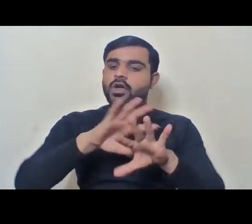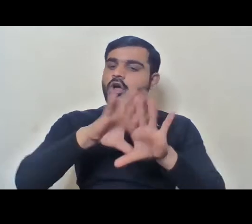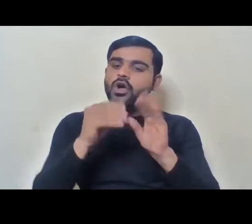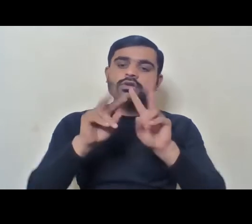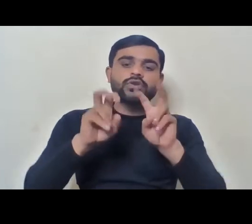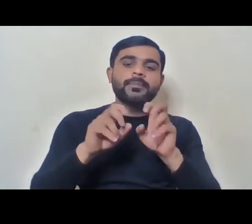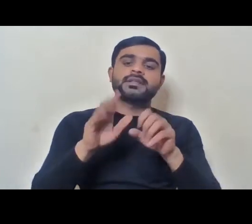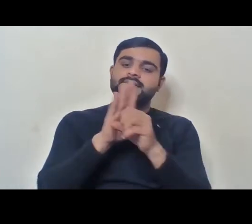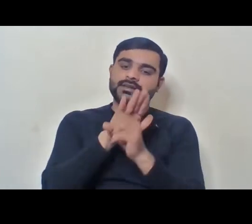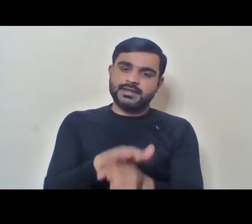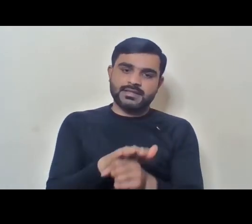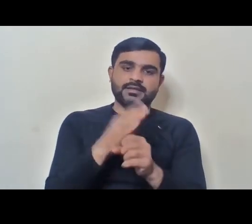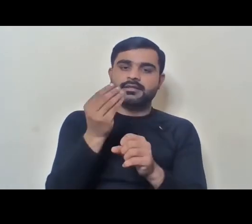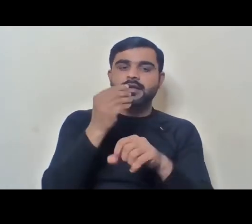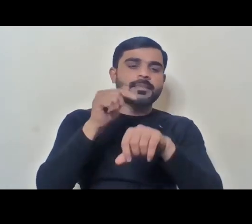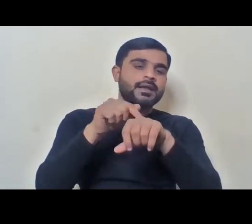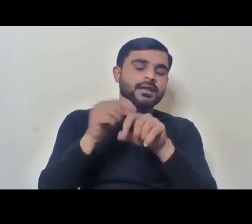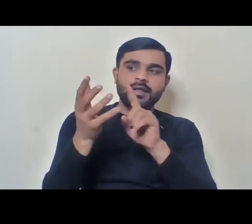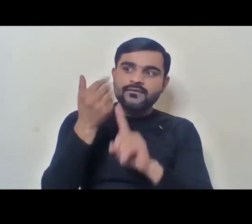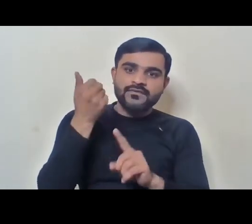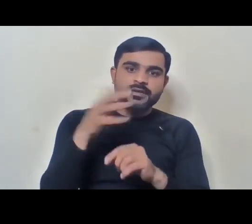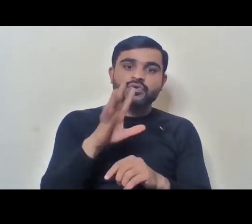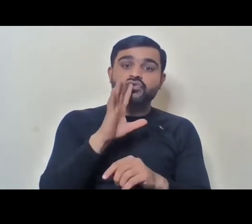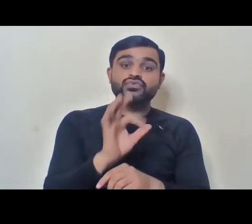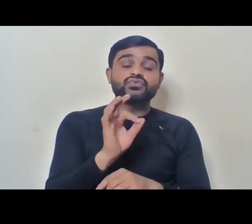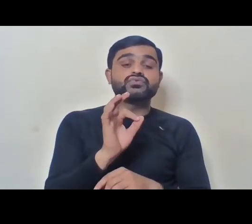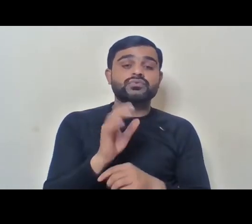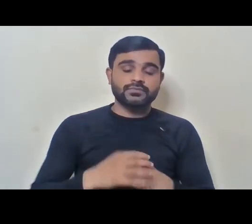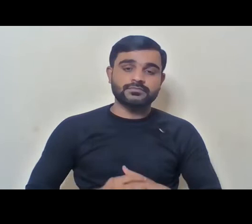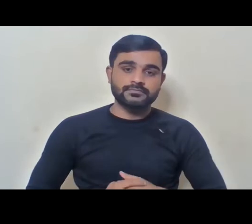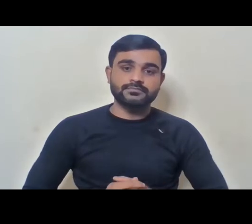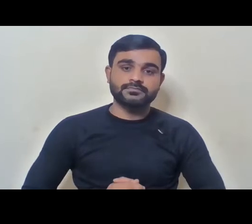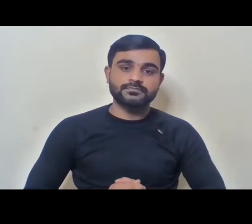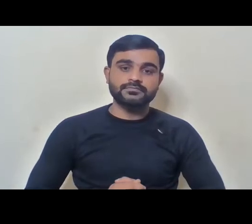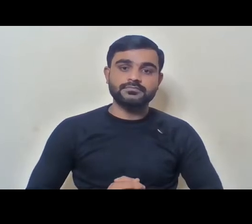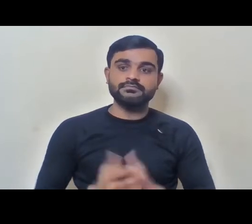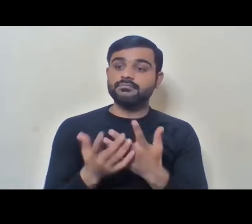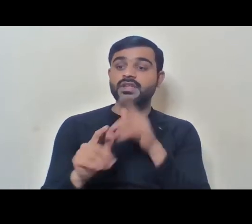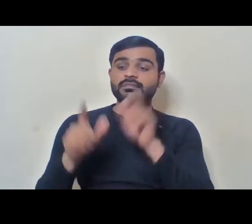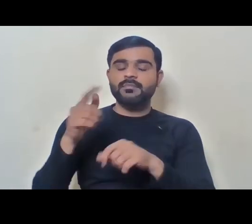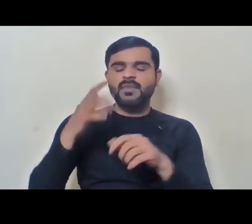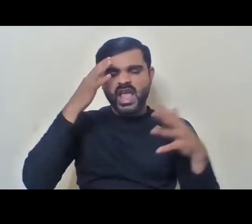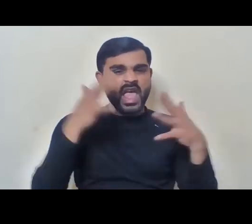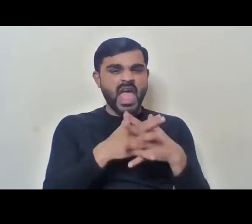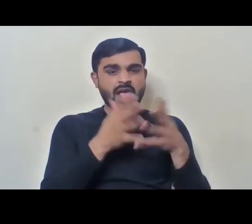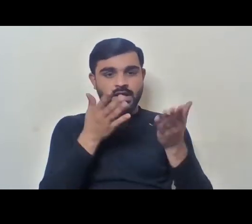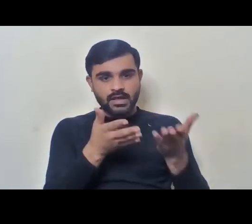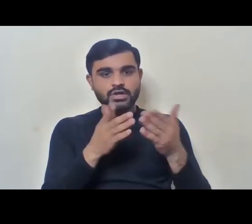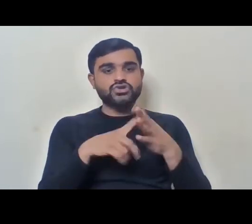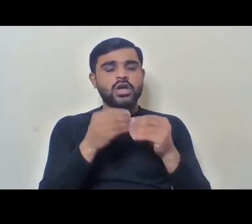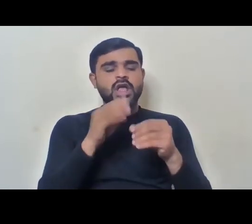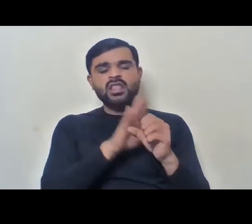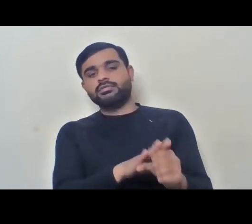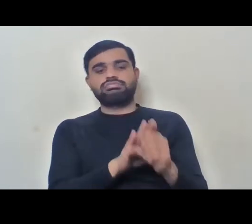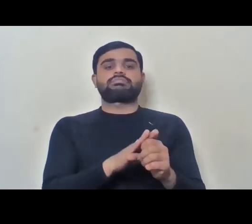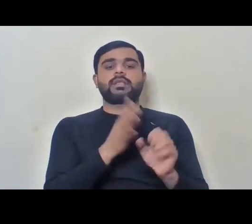government and often we find that that is actually used to harass people with disabilities and harass employees with disability.